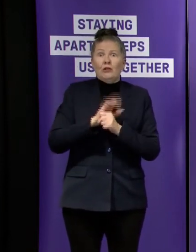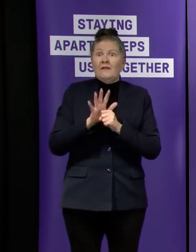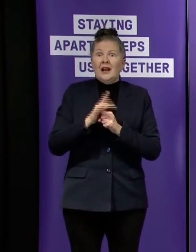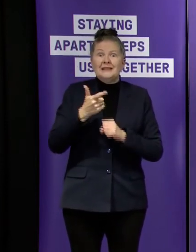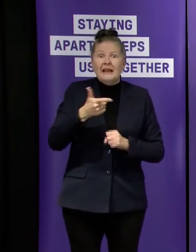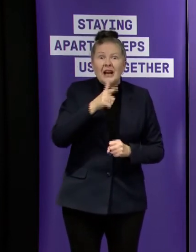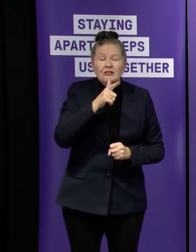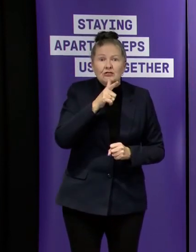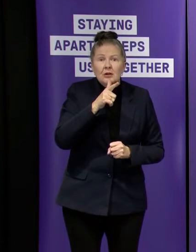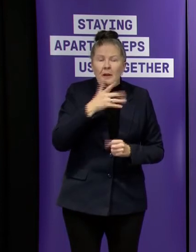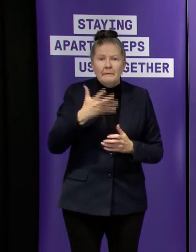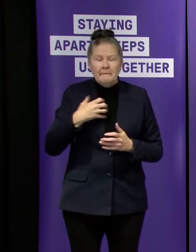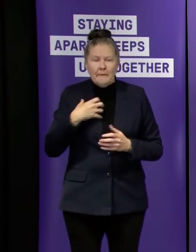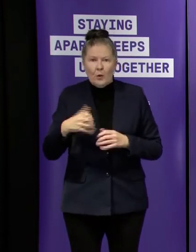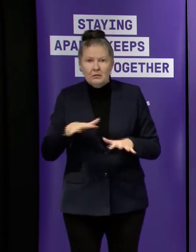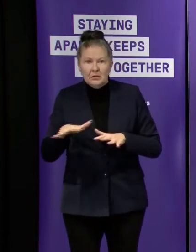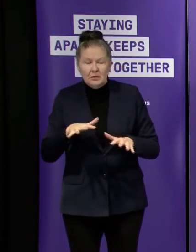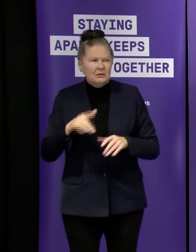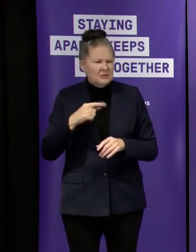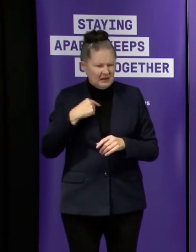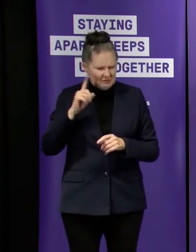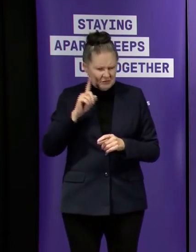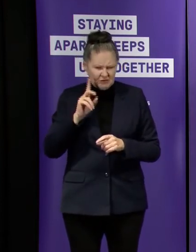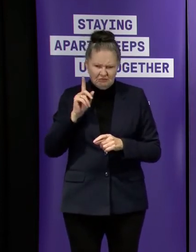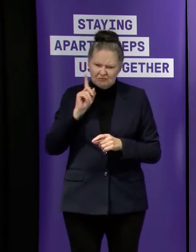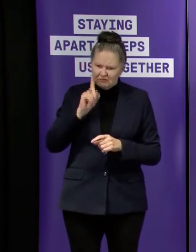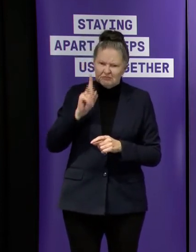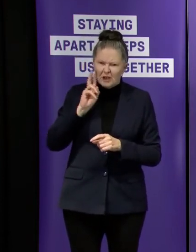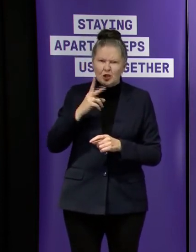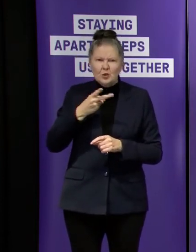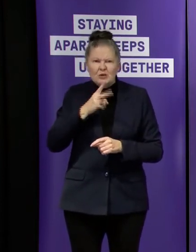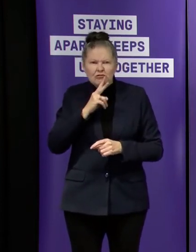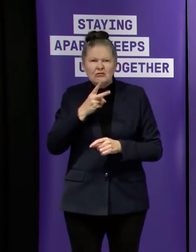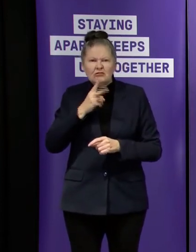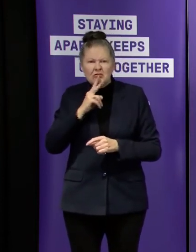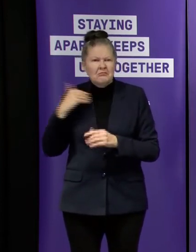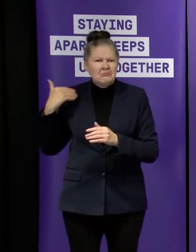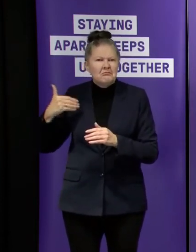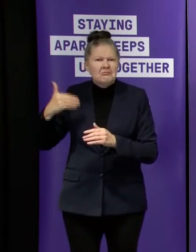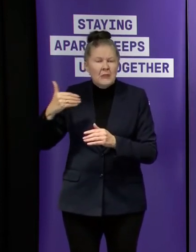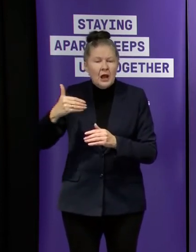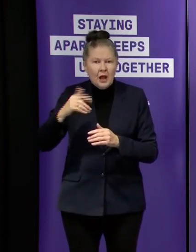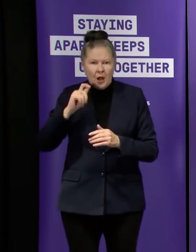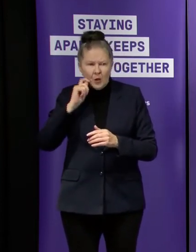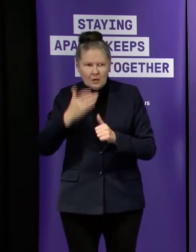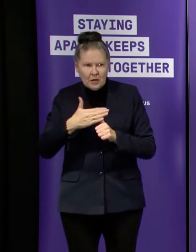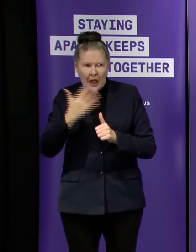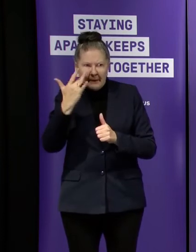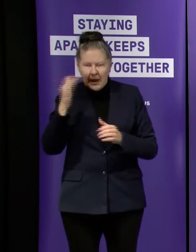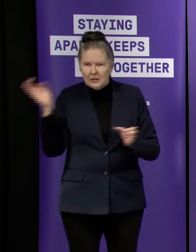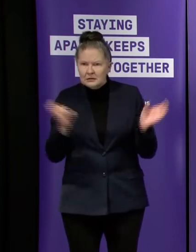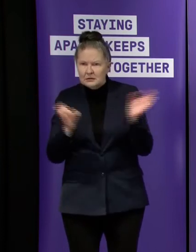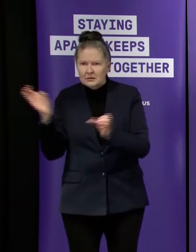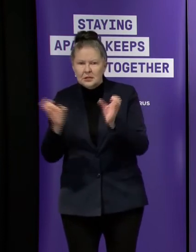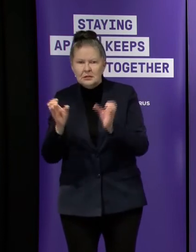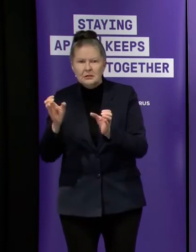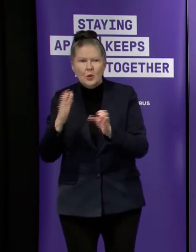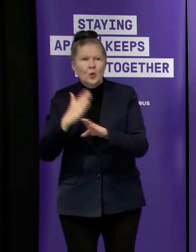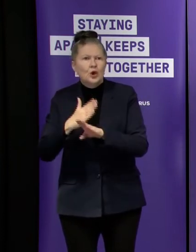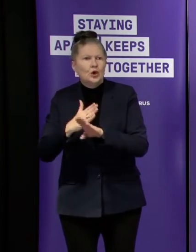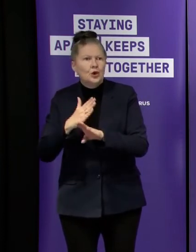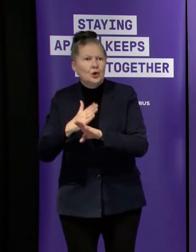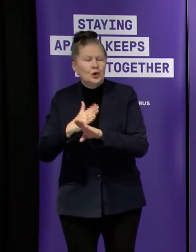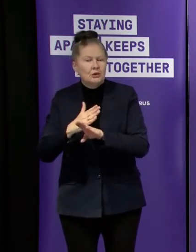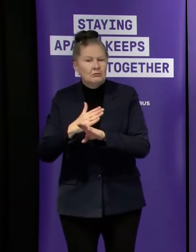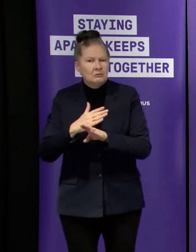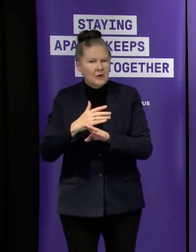right yesterday uh or 222 the day before those those those numbers will probably determine exactly how many are on shift but as i as i understand it